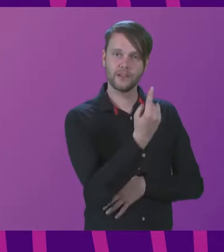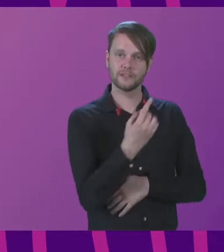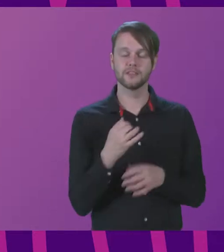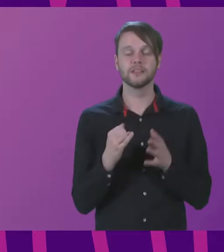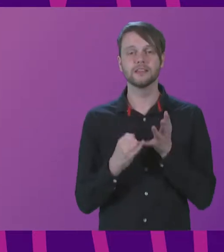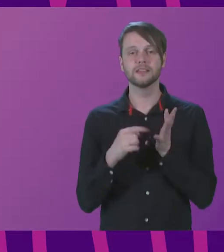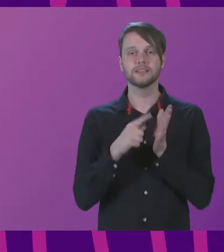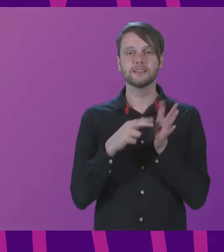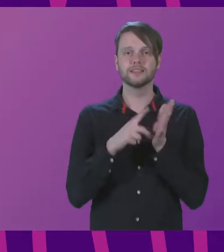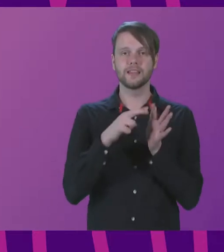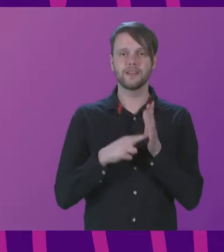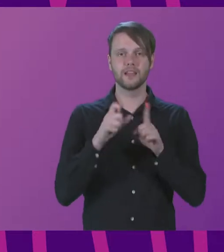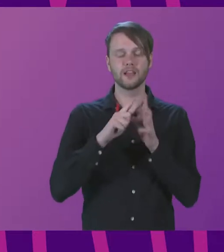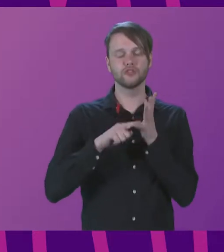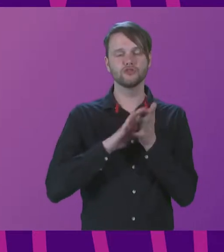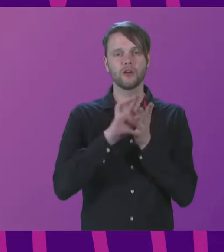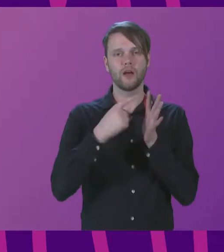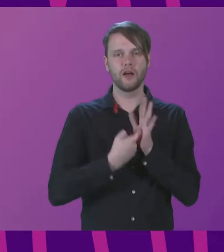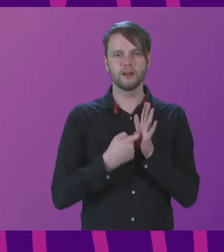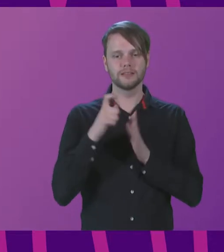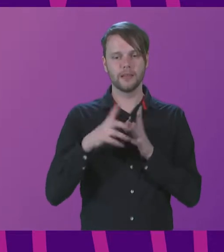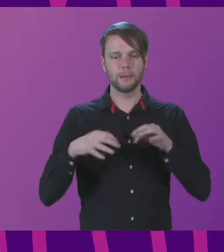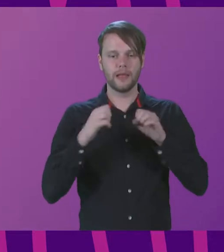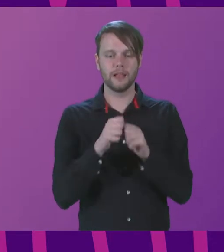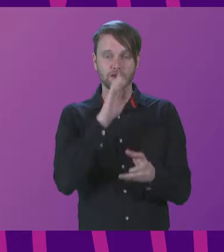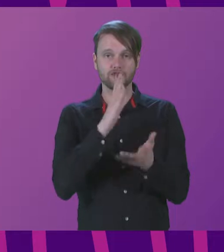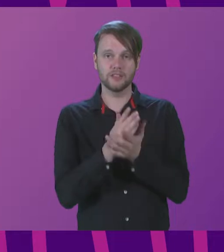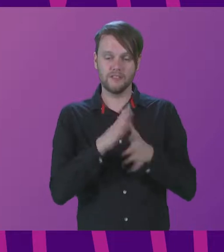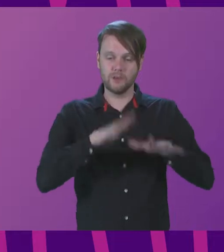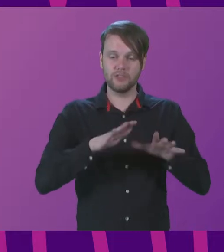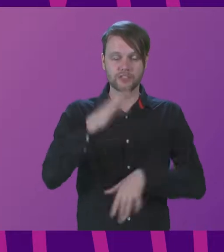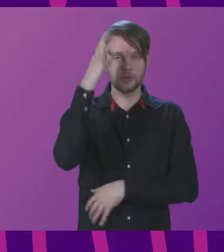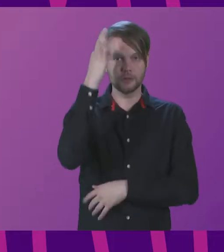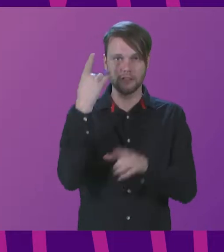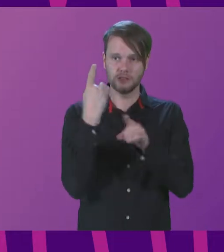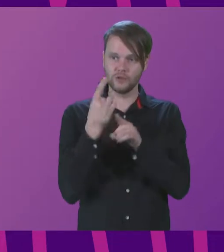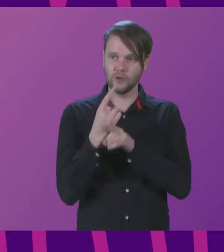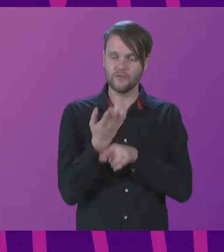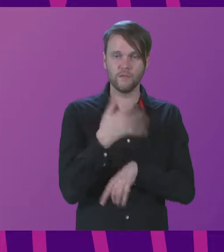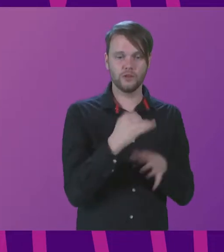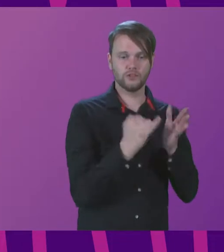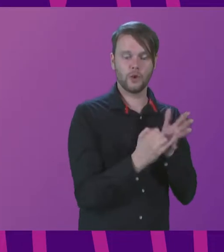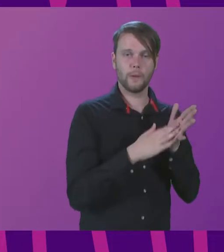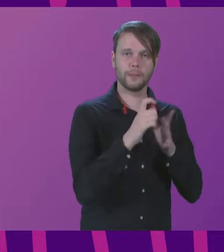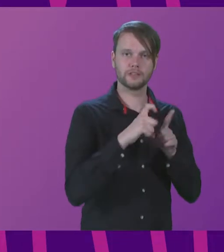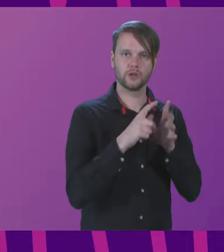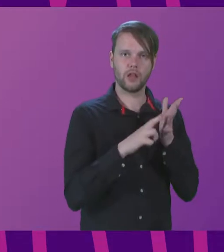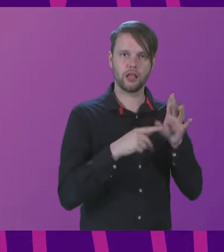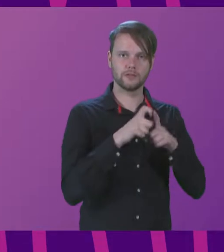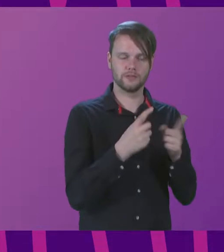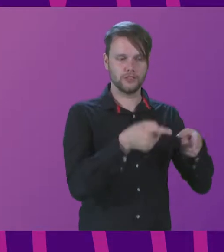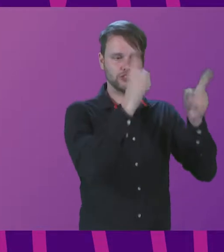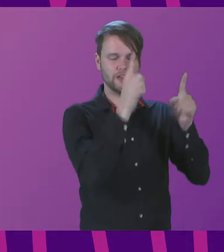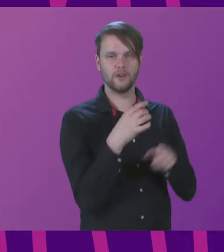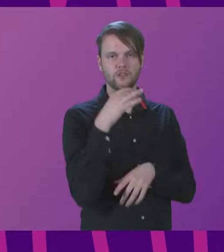Sir Stephen Duker, CBE, trustee for the British Council, to the lectern to speak on behalf of Scott MacDonald, Chief Executive of the British Council.